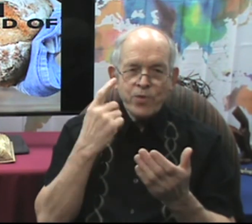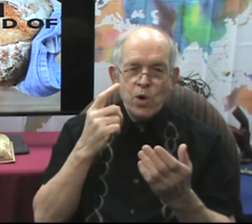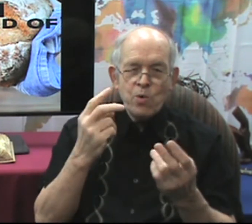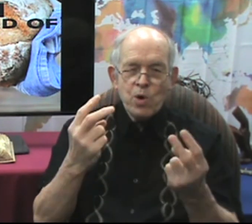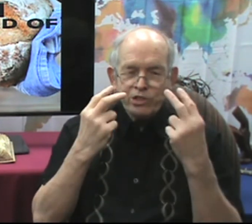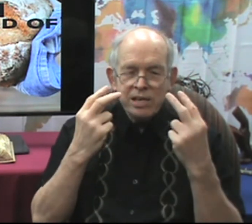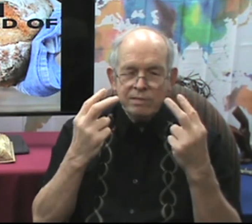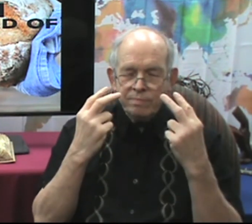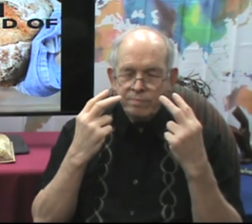for watching.